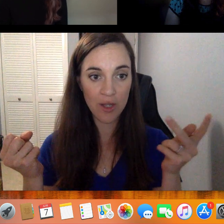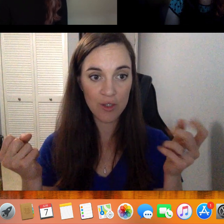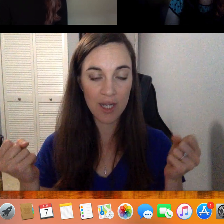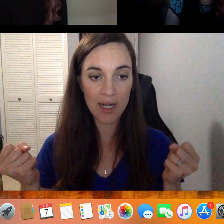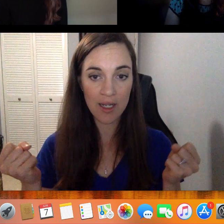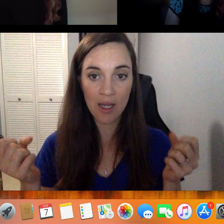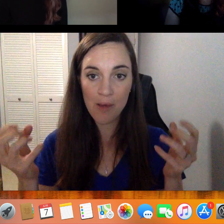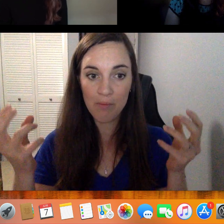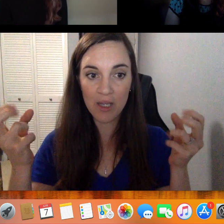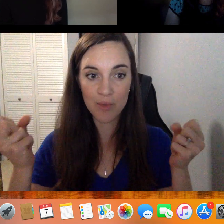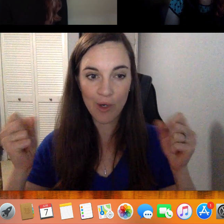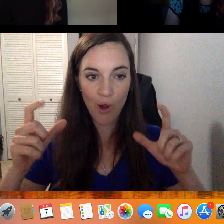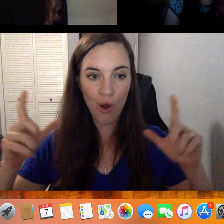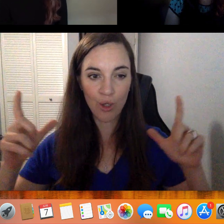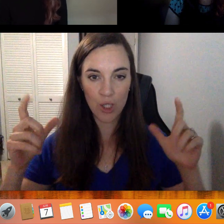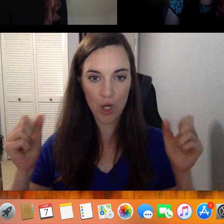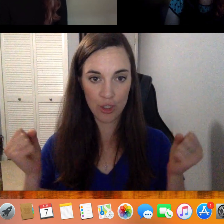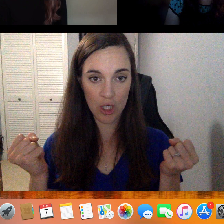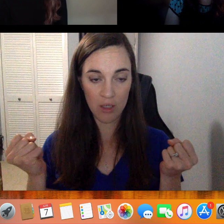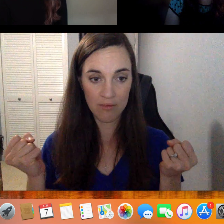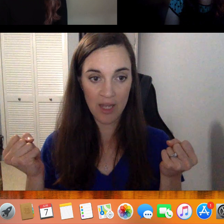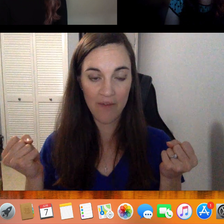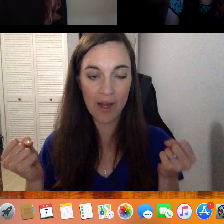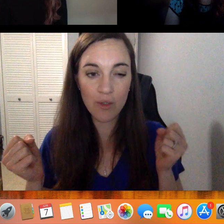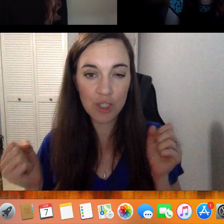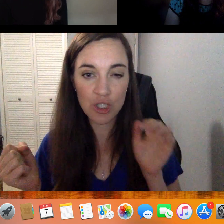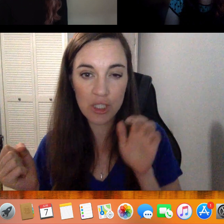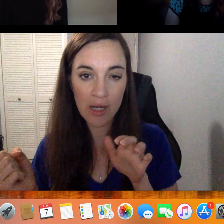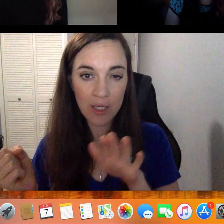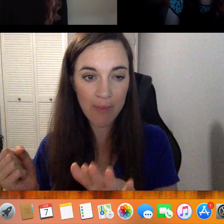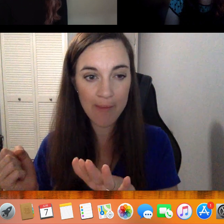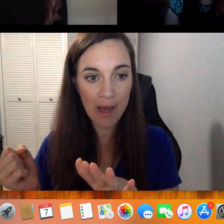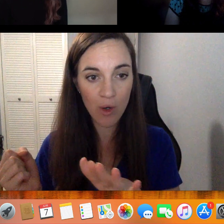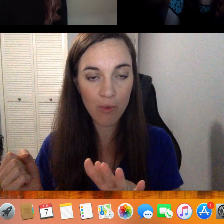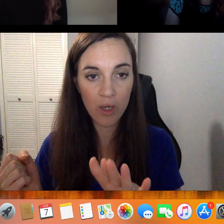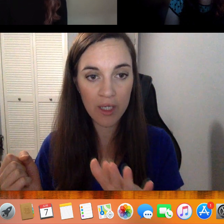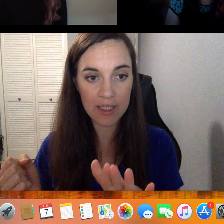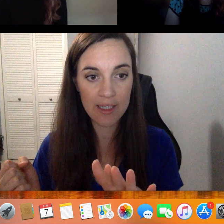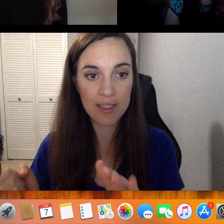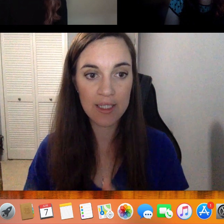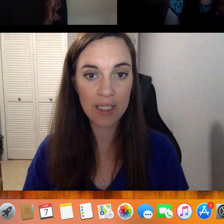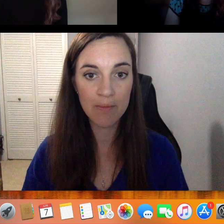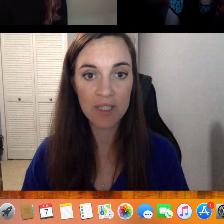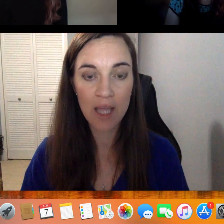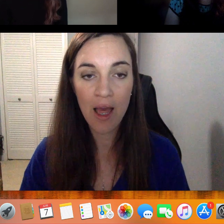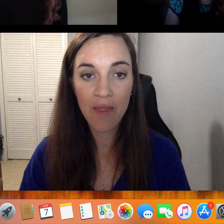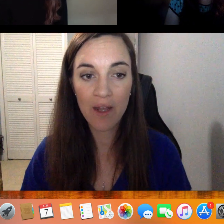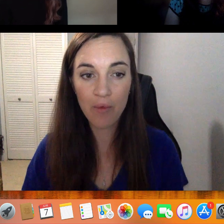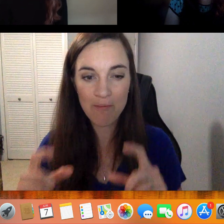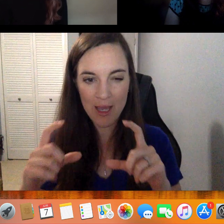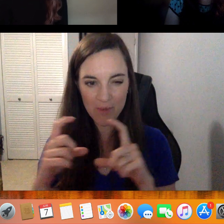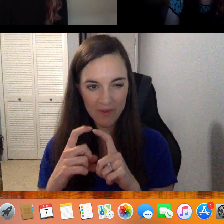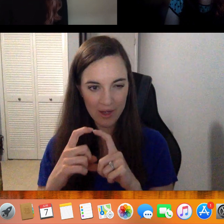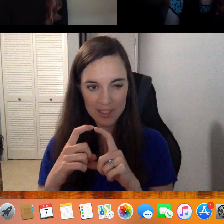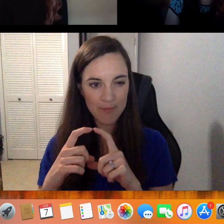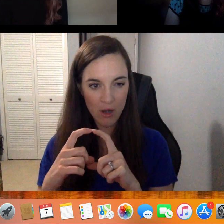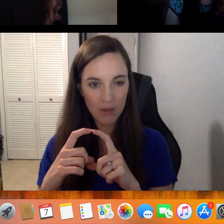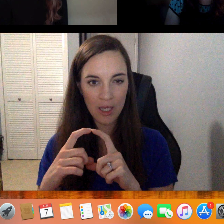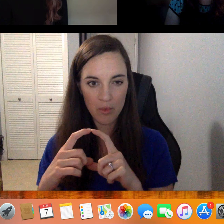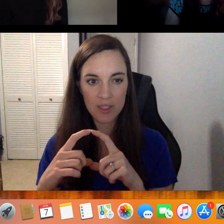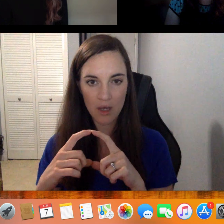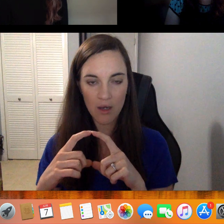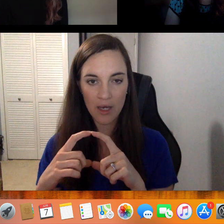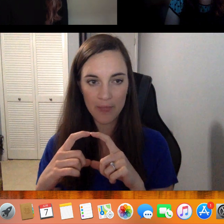can see each other signing because we are all larger. If I were just sharing my PowerPoint in Teams, then it would make me very